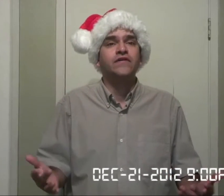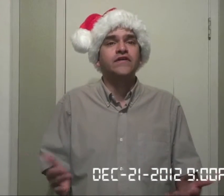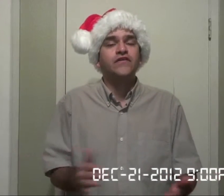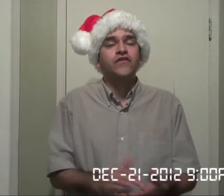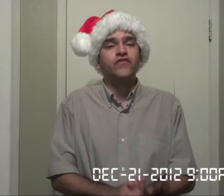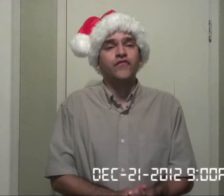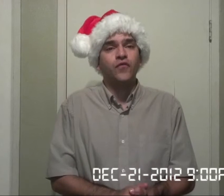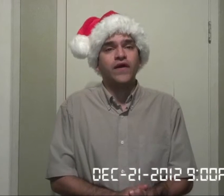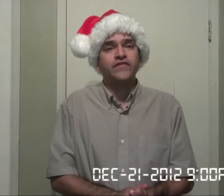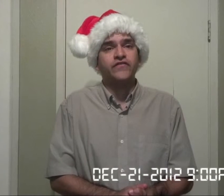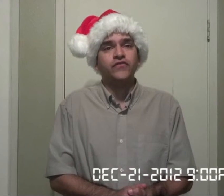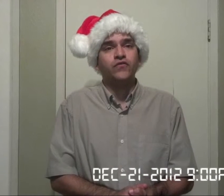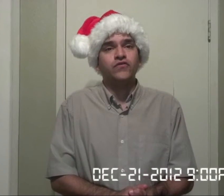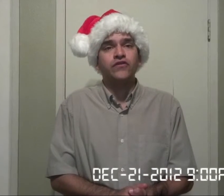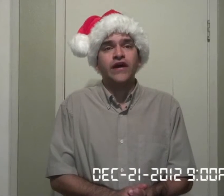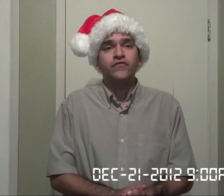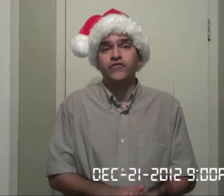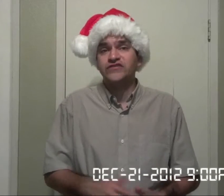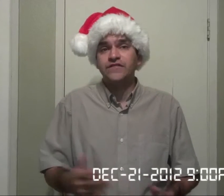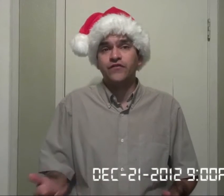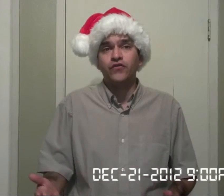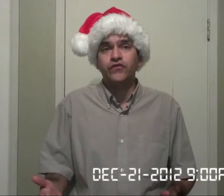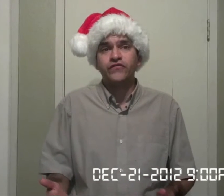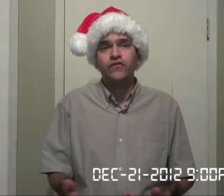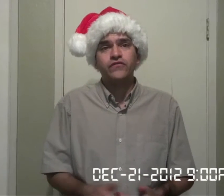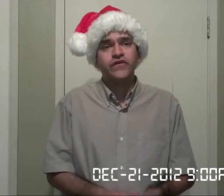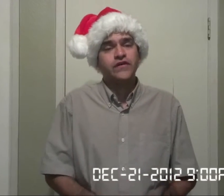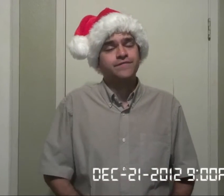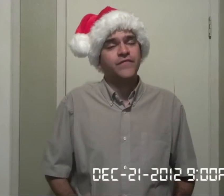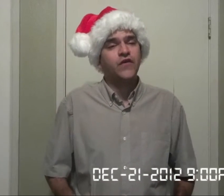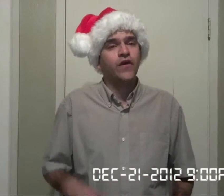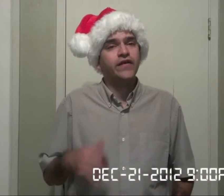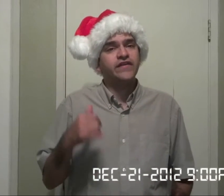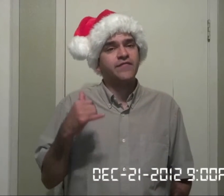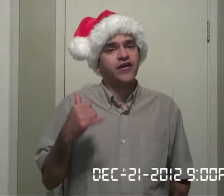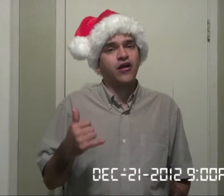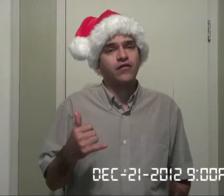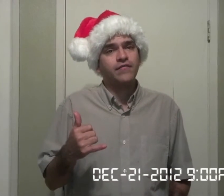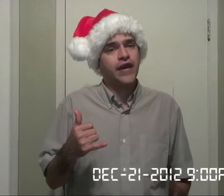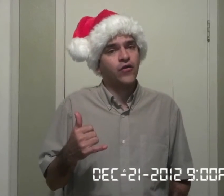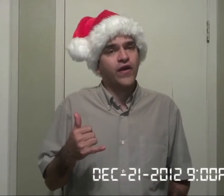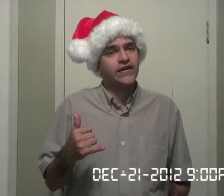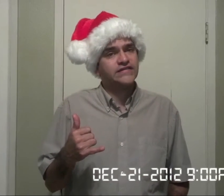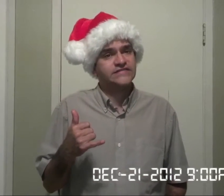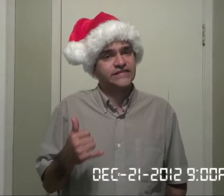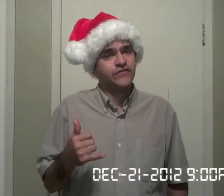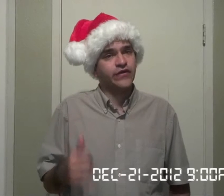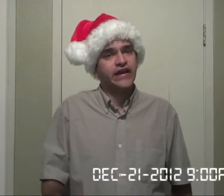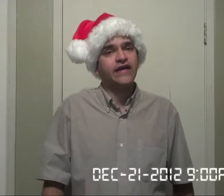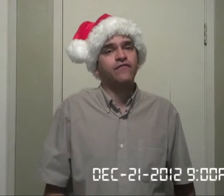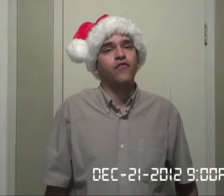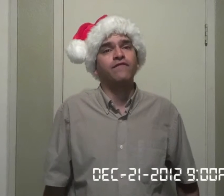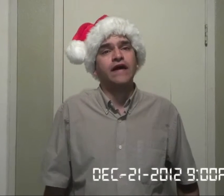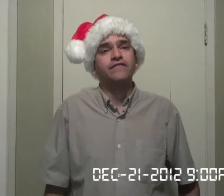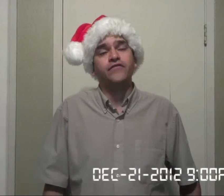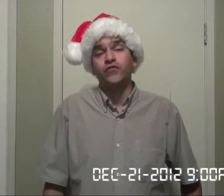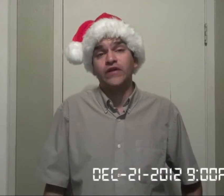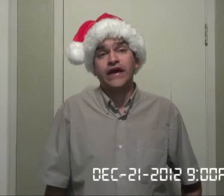So if you want to learn how to achieve your New Year's goals, go ahead and give me a call. 808-639-4529.